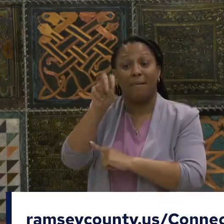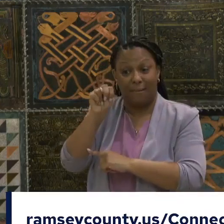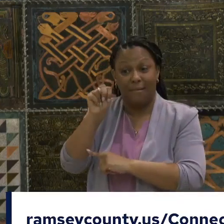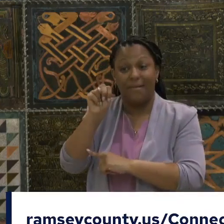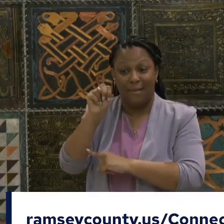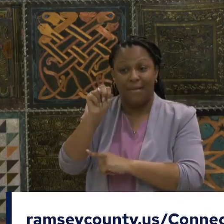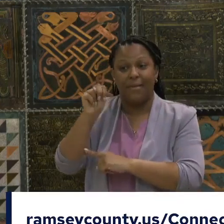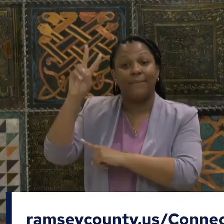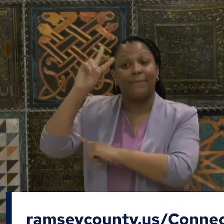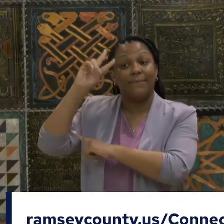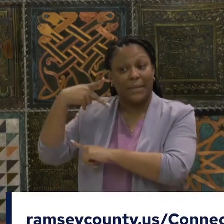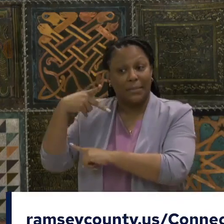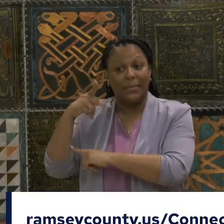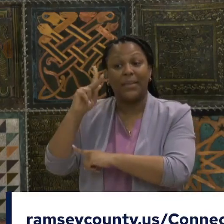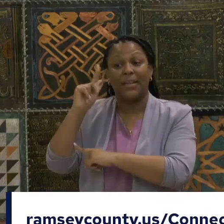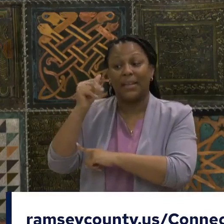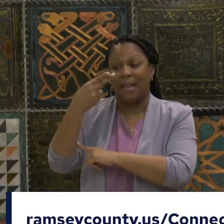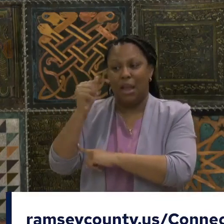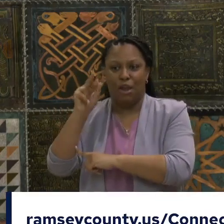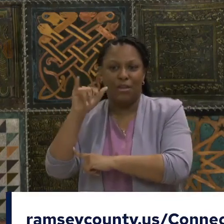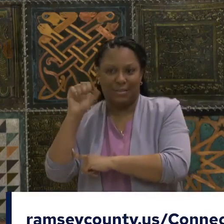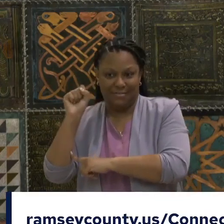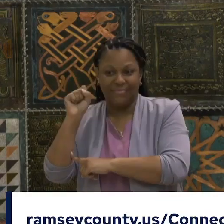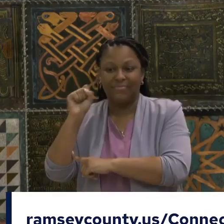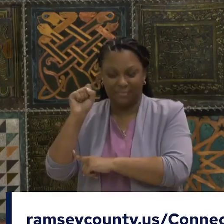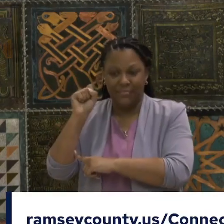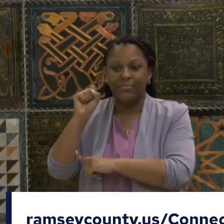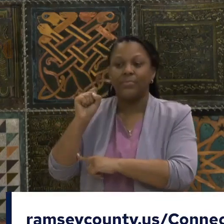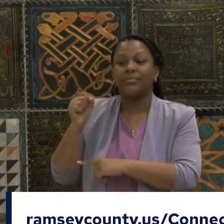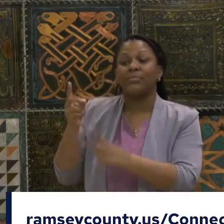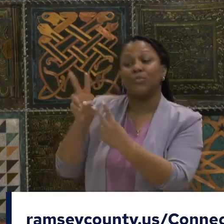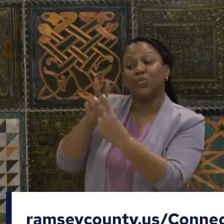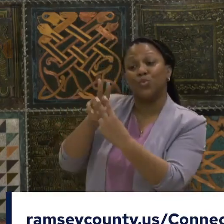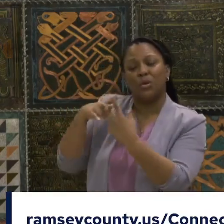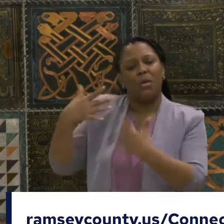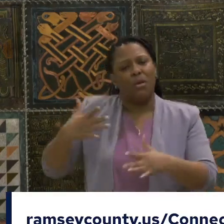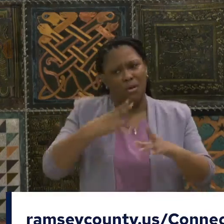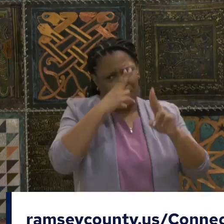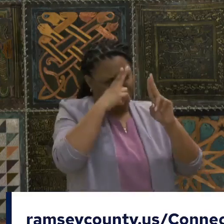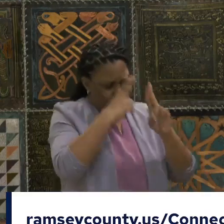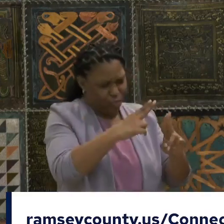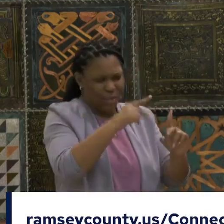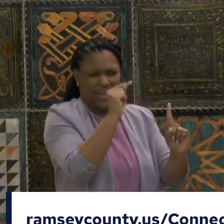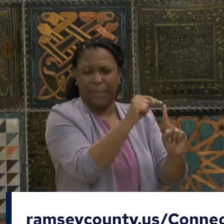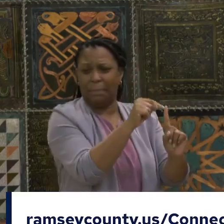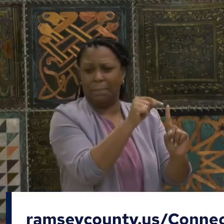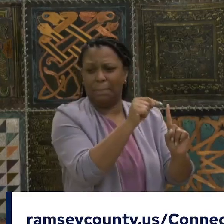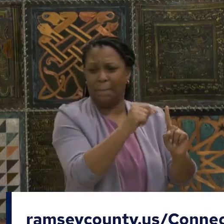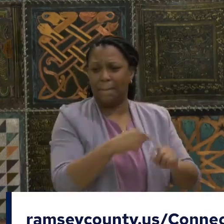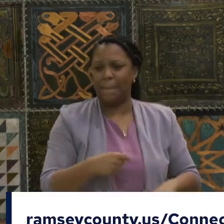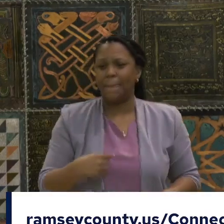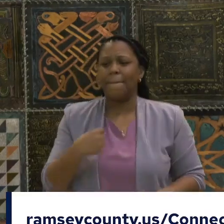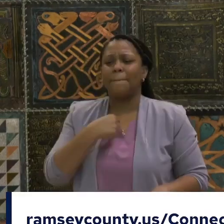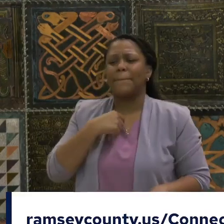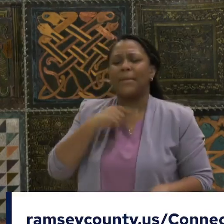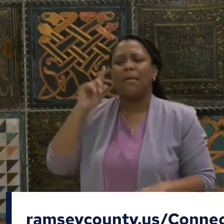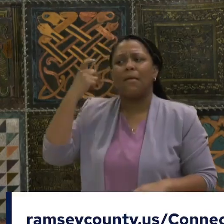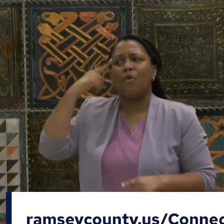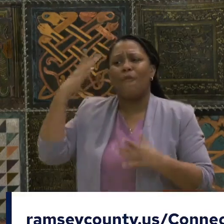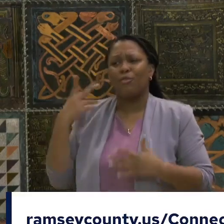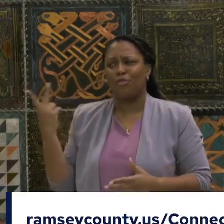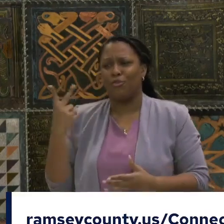As a part of that conversation, we are having a big conversation about the digital divide.